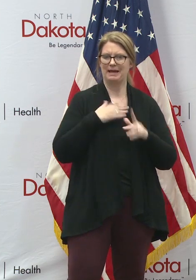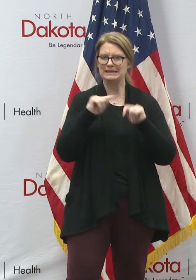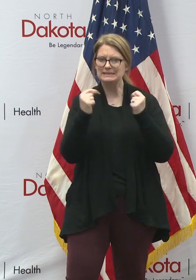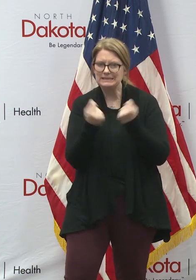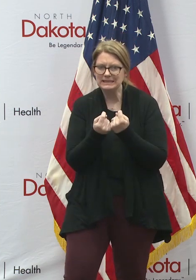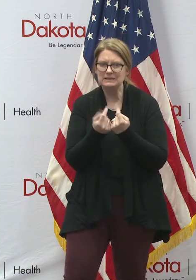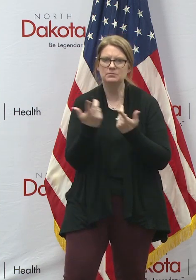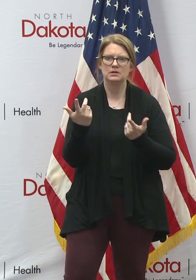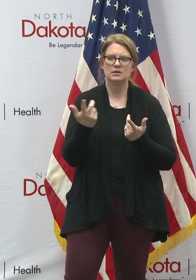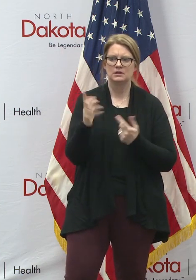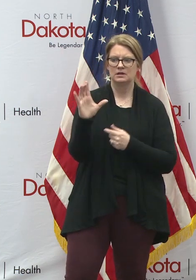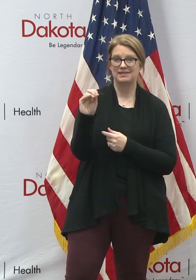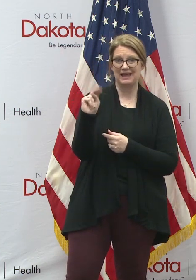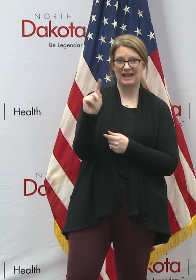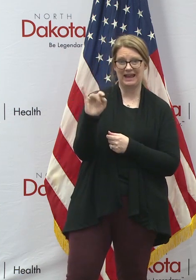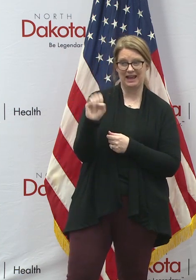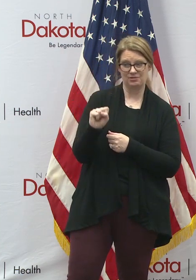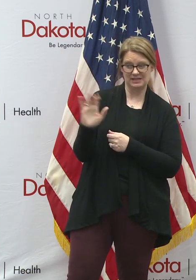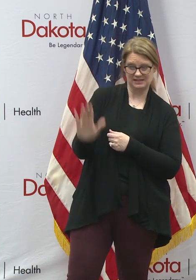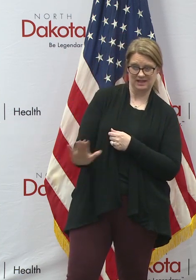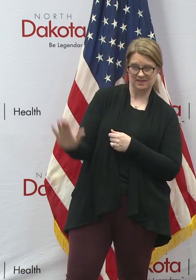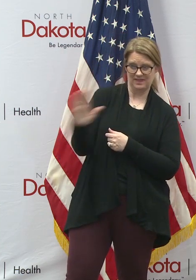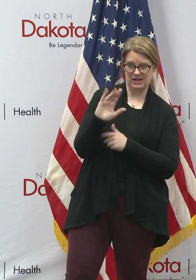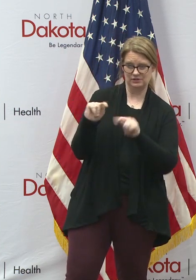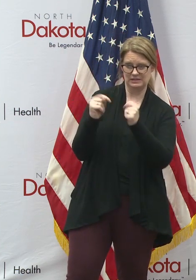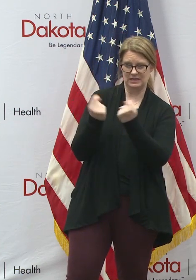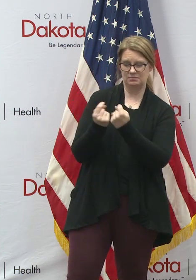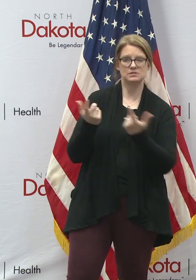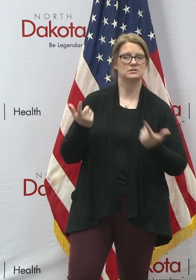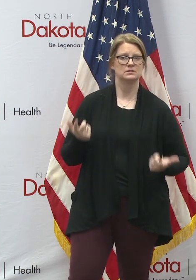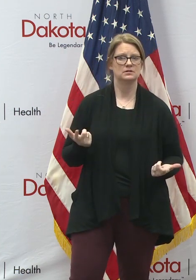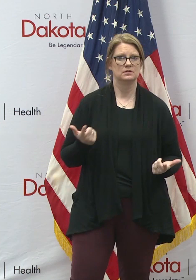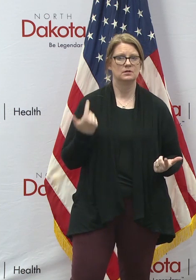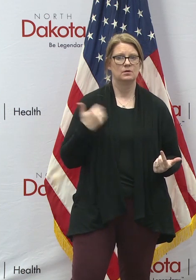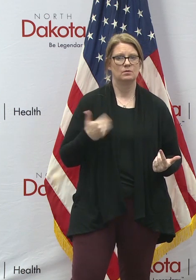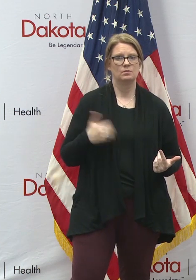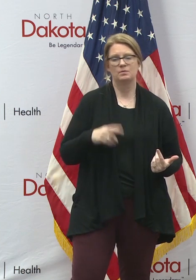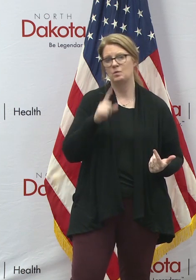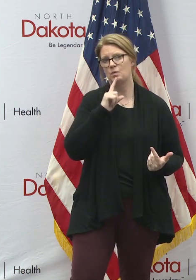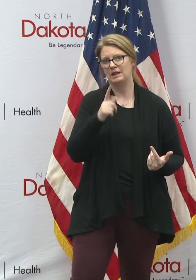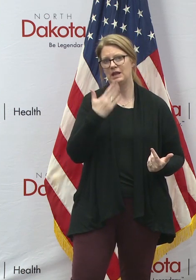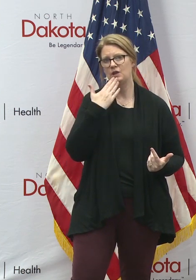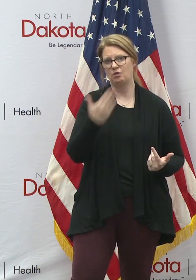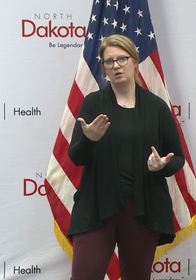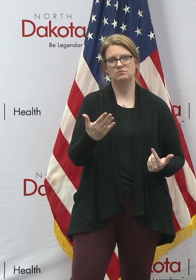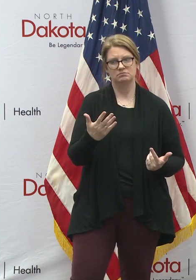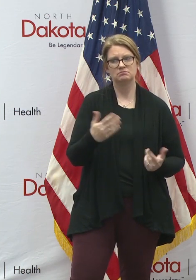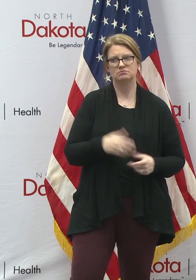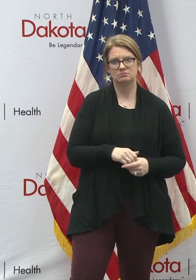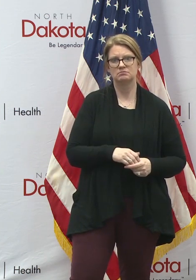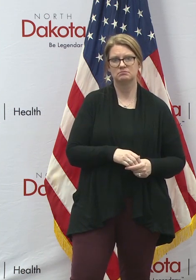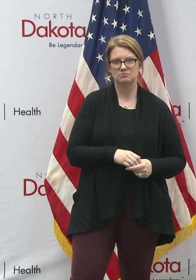what they have in terms of their teams, we've been very, very good about everything.